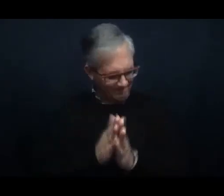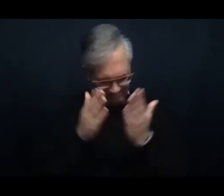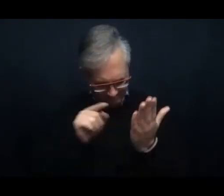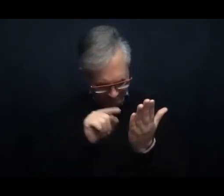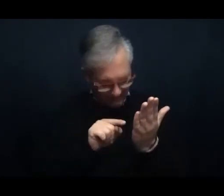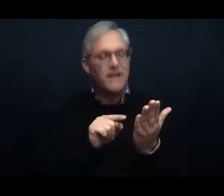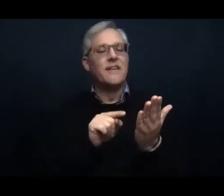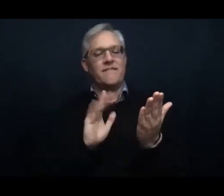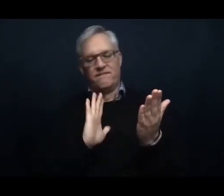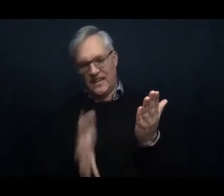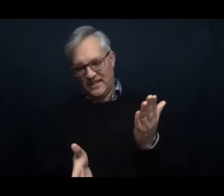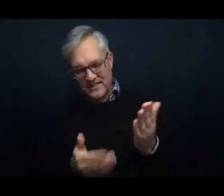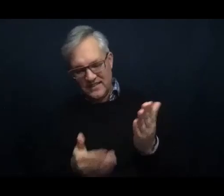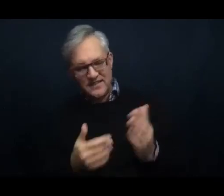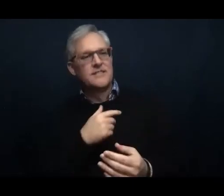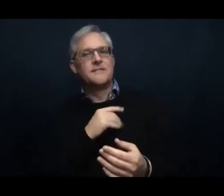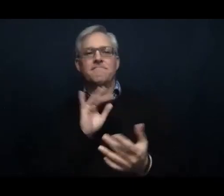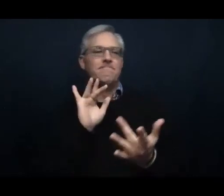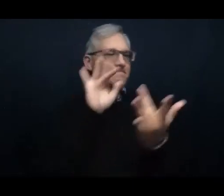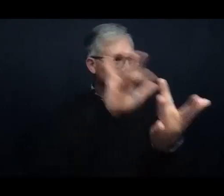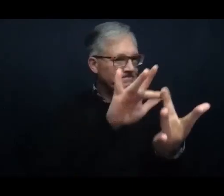them, check in with me too, please.